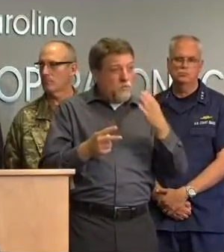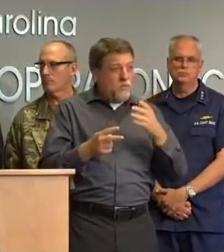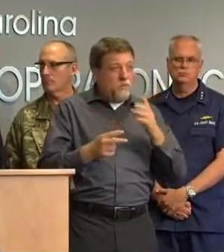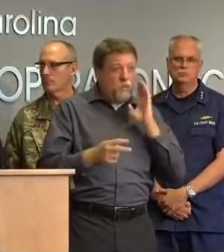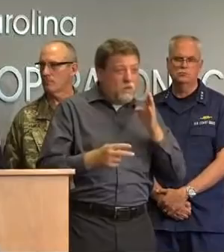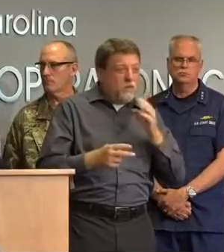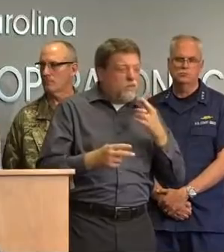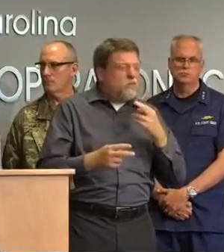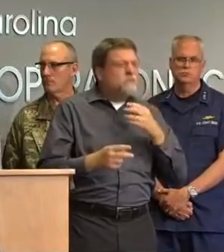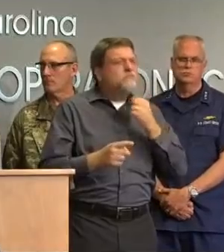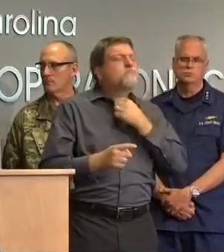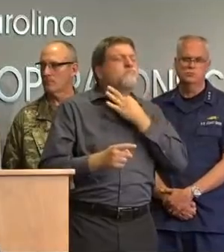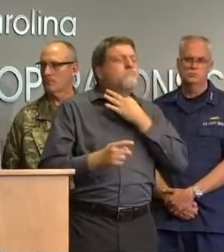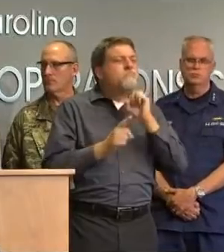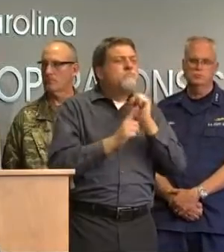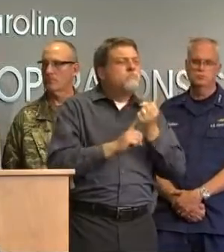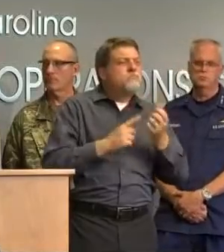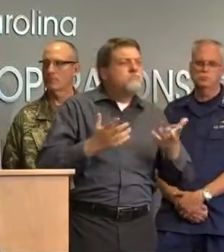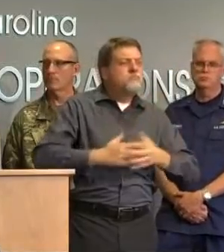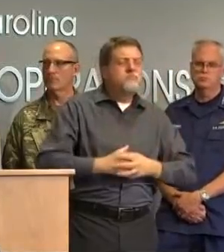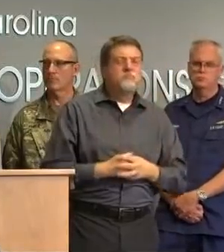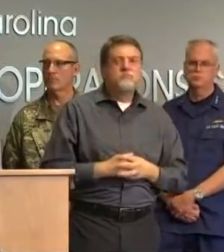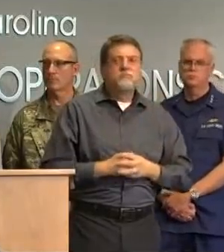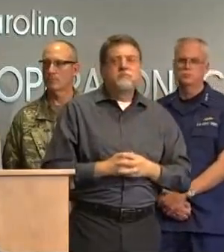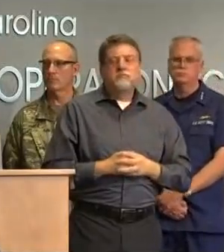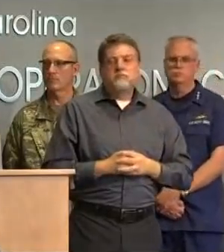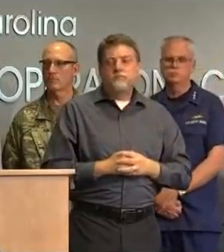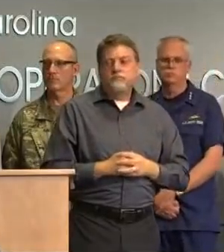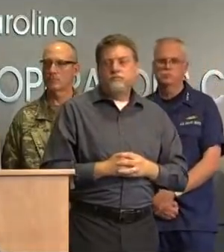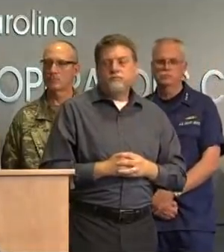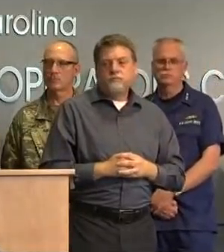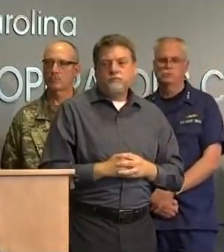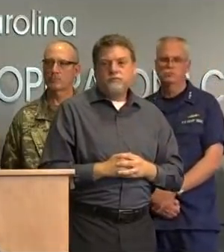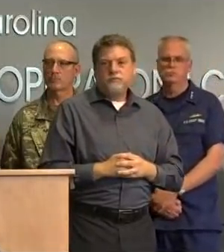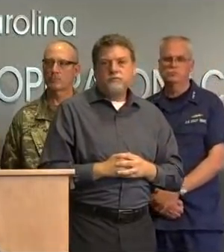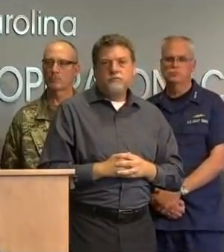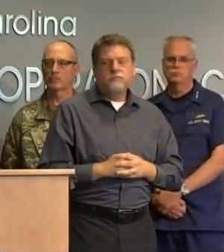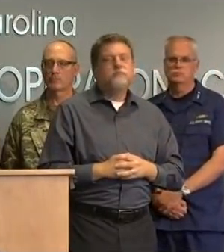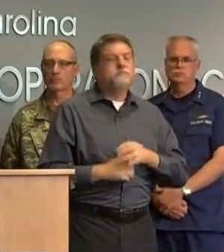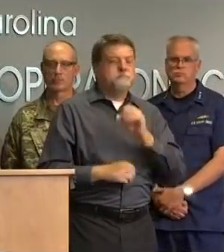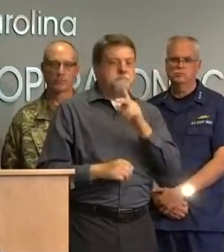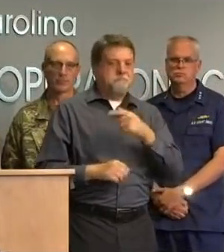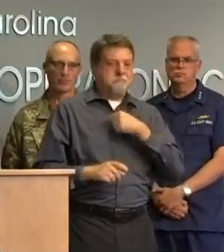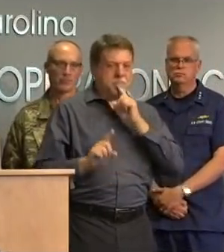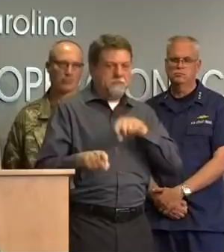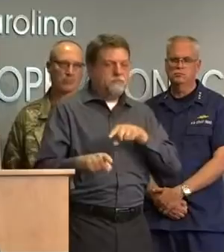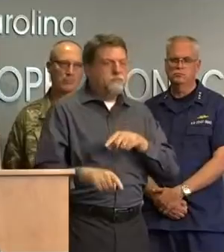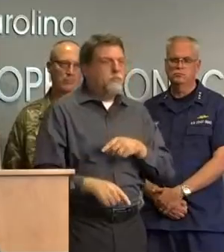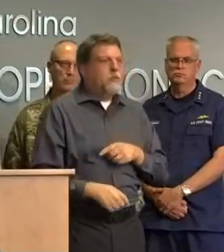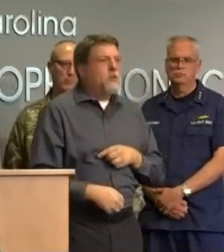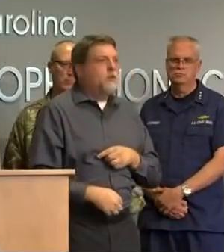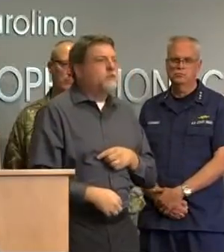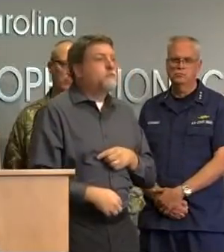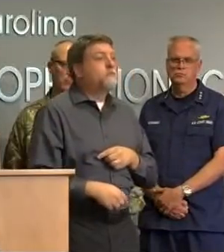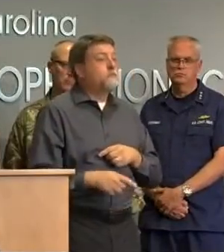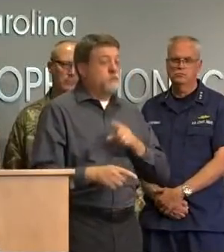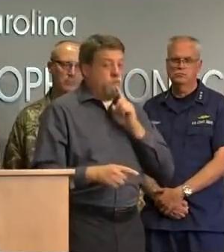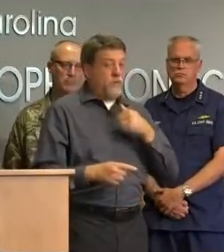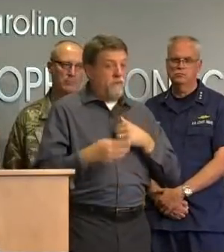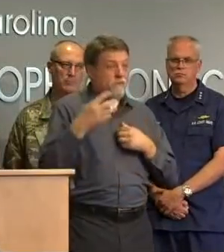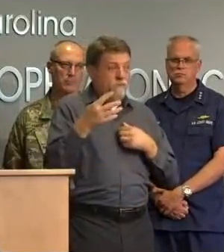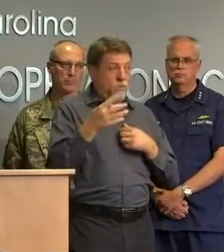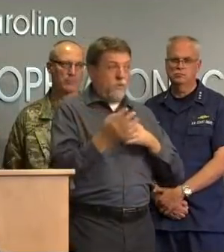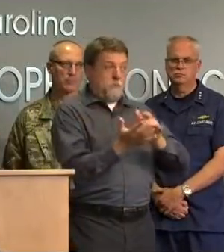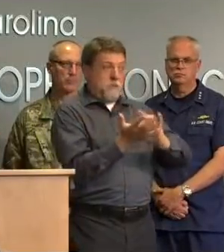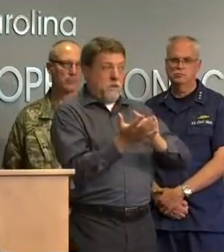yes sir so the there's actually four of